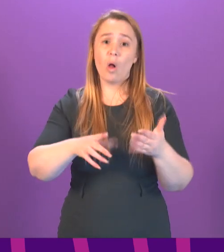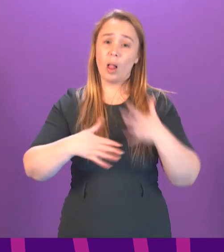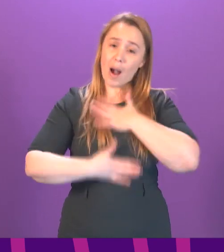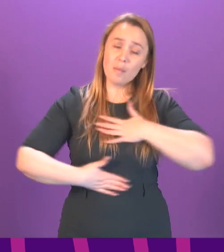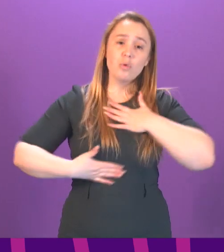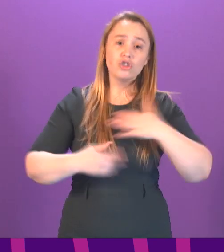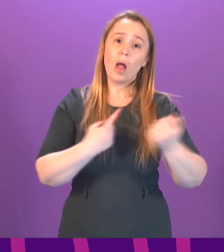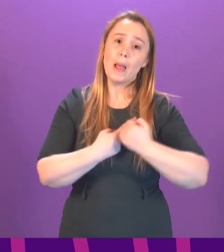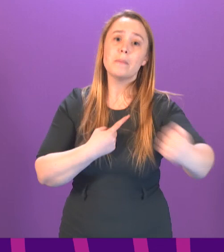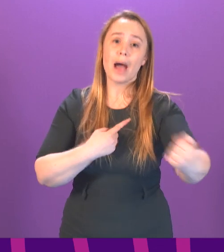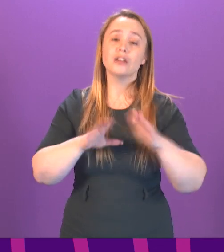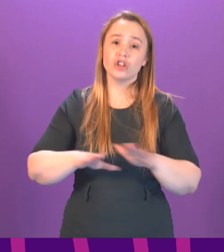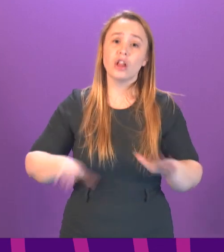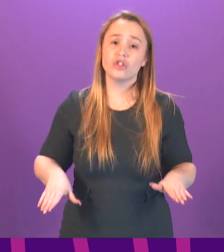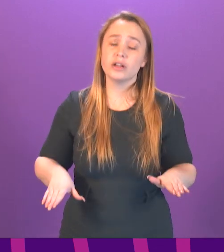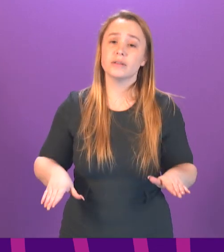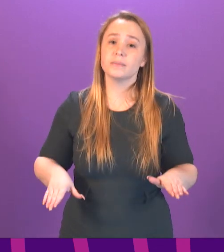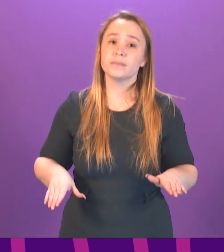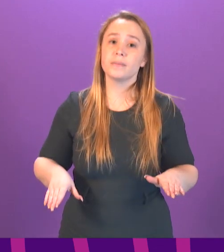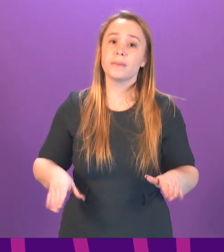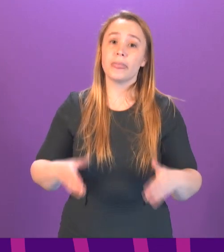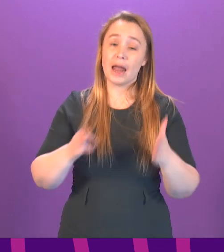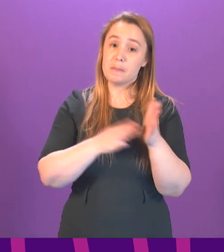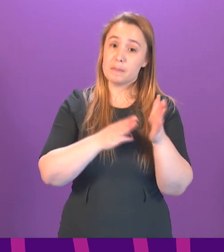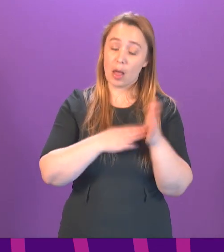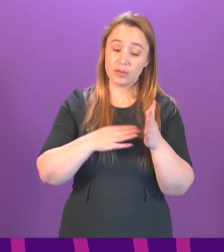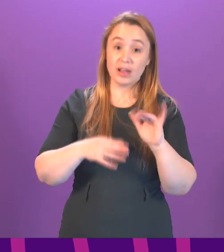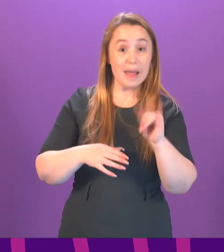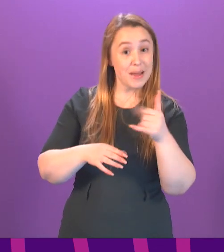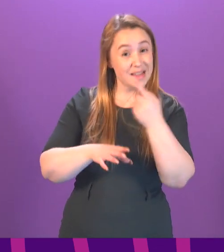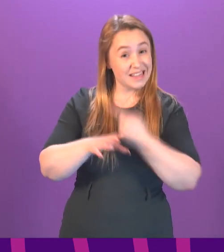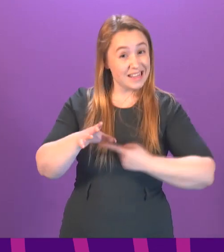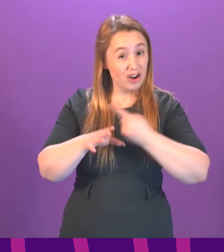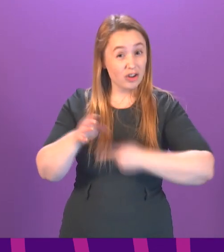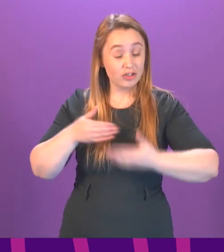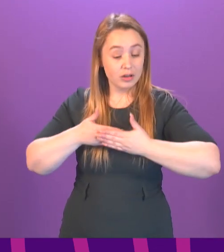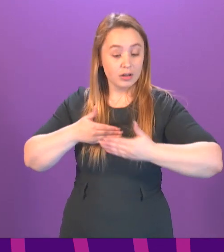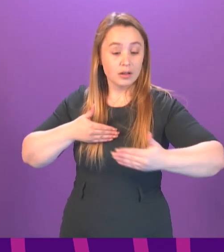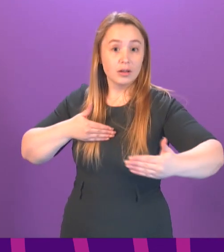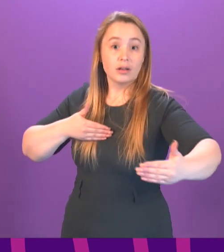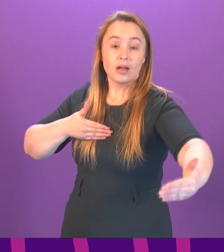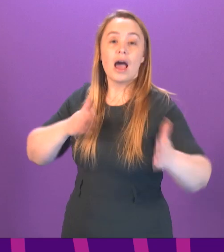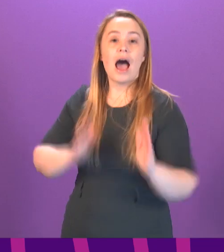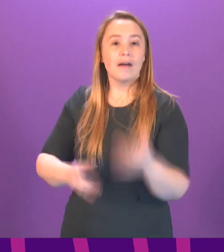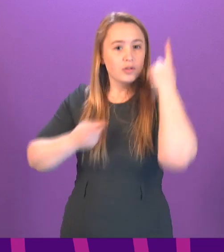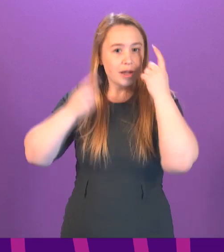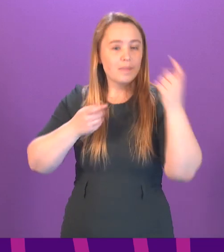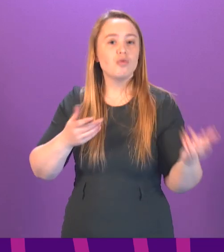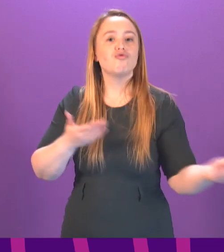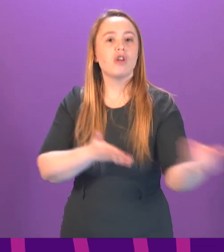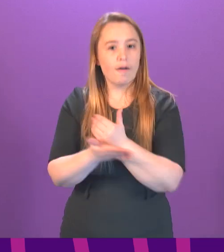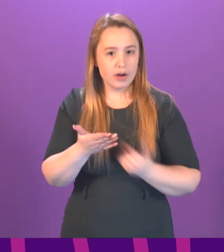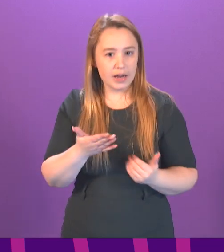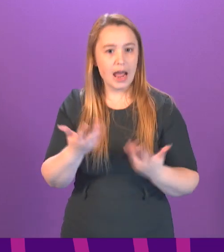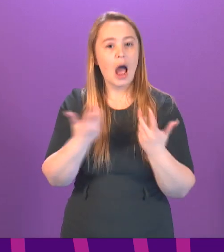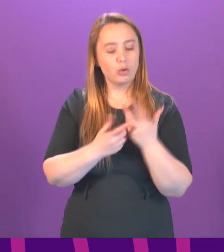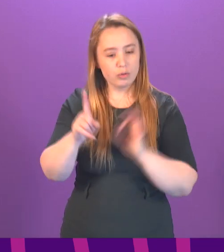emotional impact on our young people. I think whatever we do in the months and perhaps years to come has to take account of recovery in the widest sense